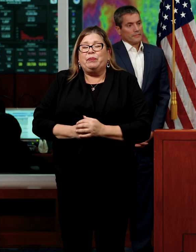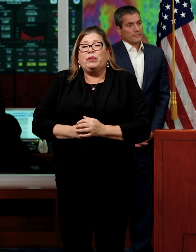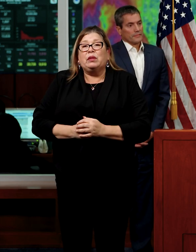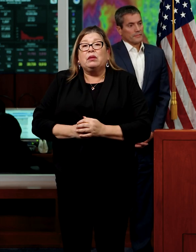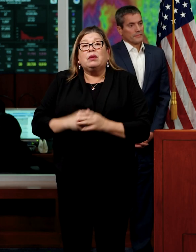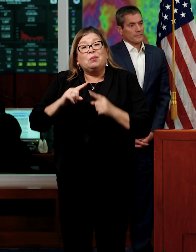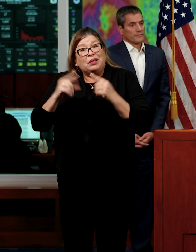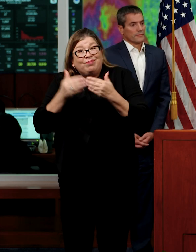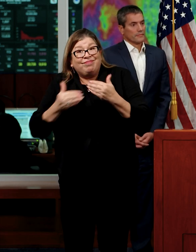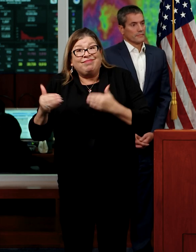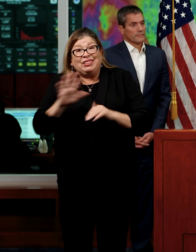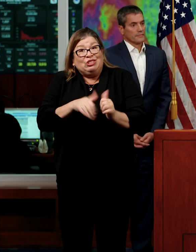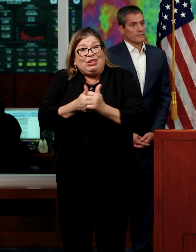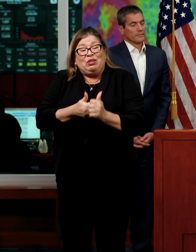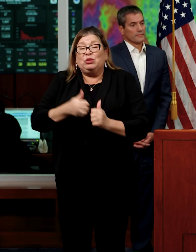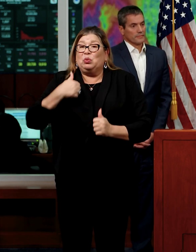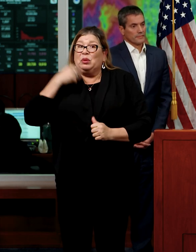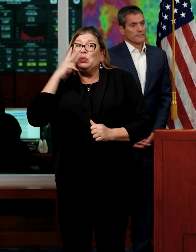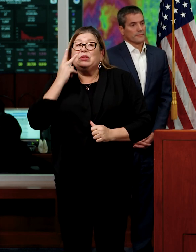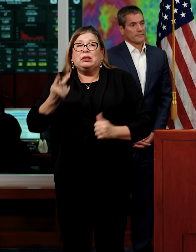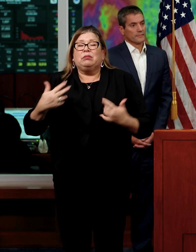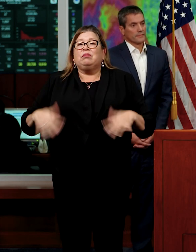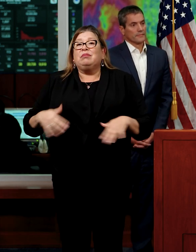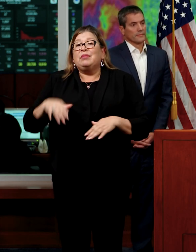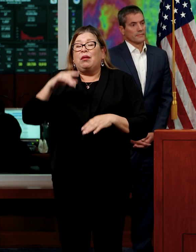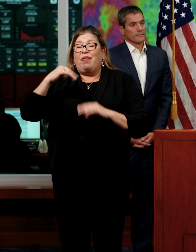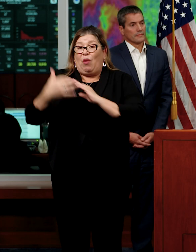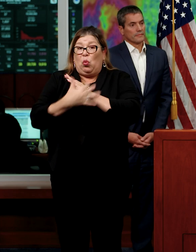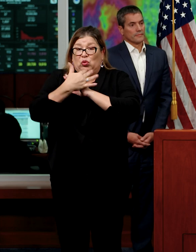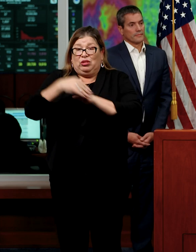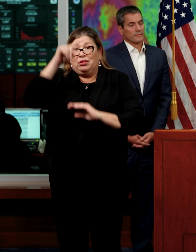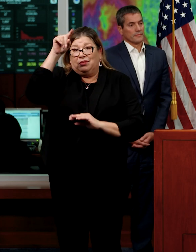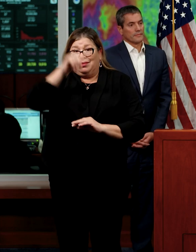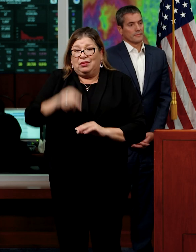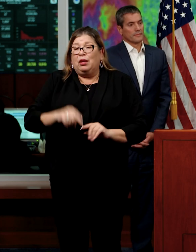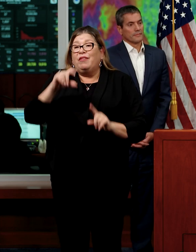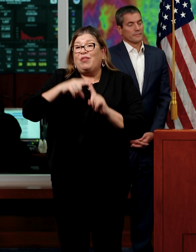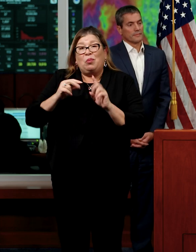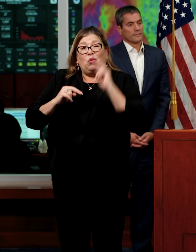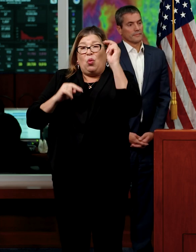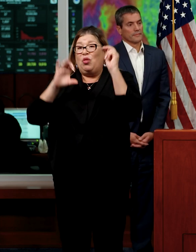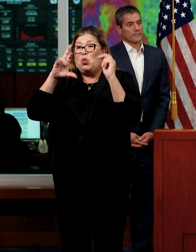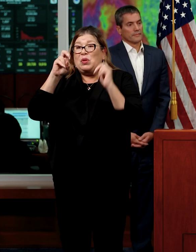is along the coast, really from Crescent City all the way down to L.A.